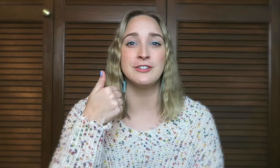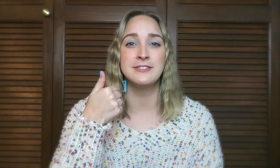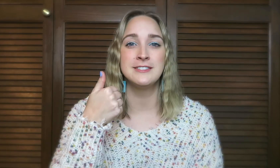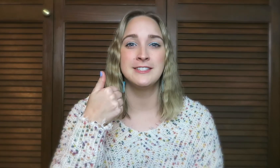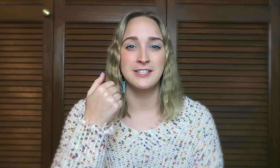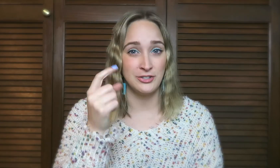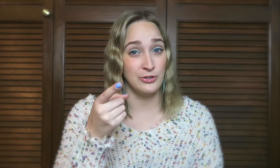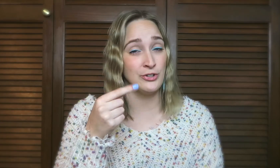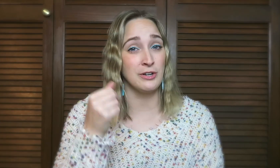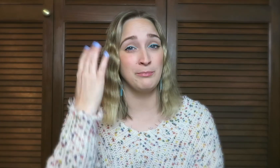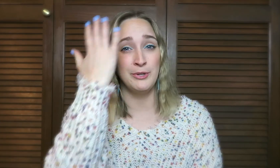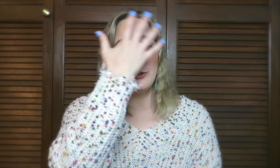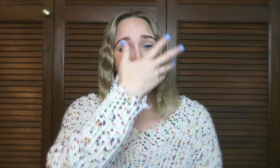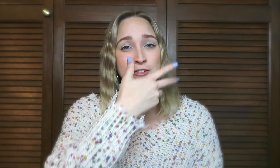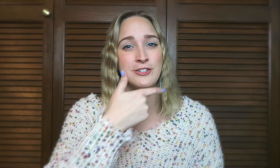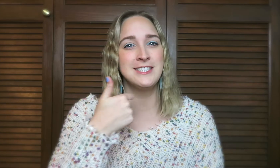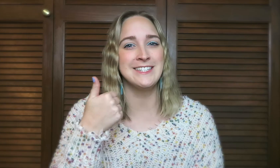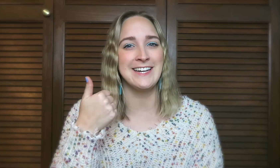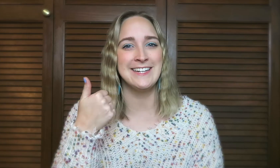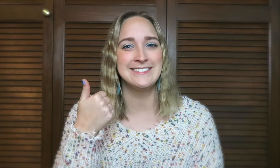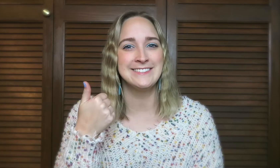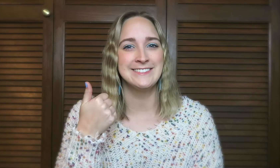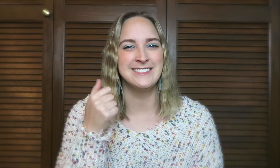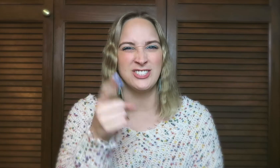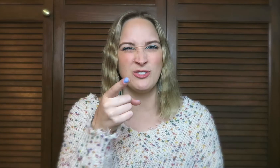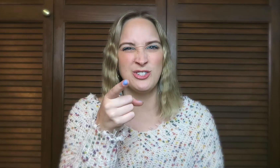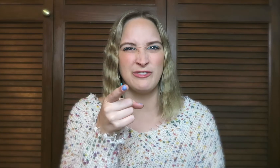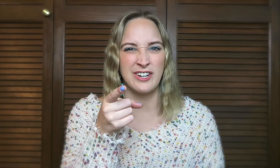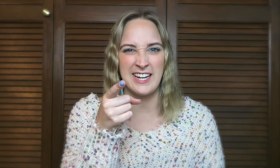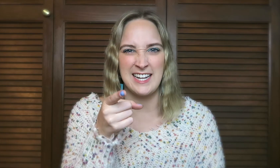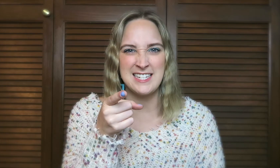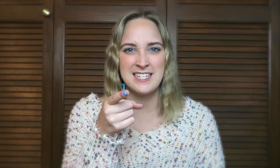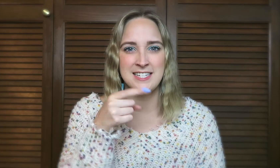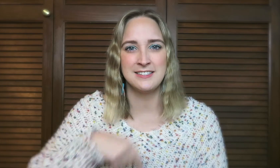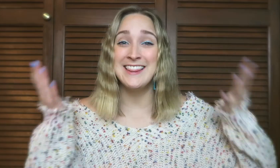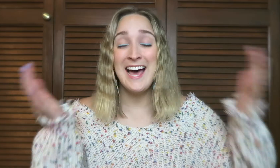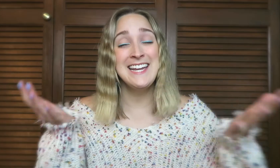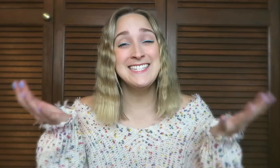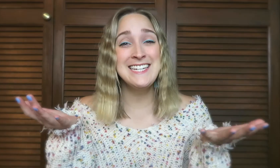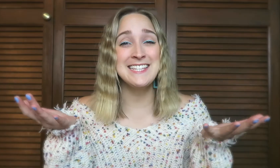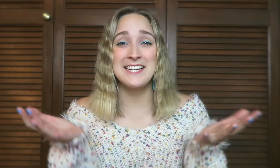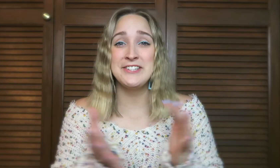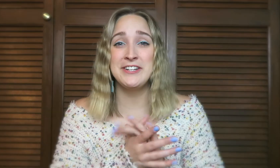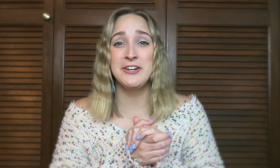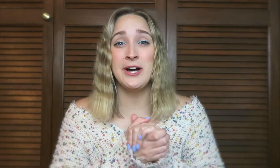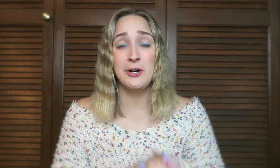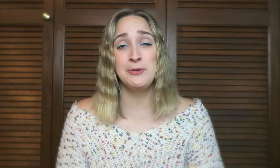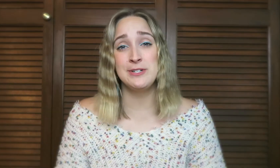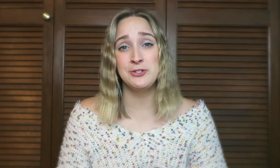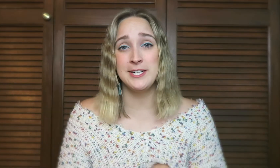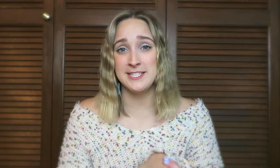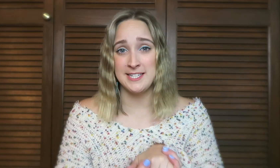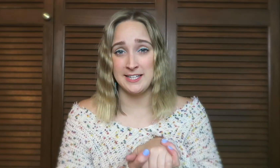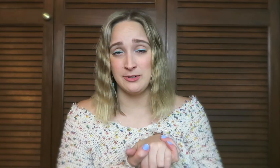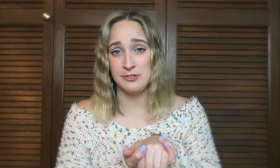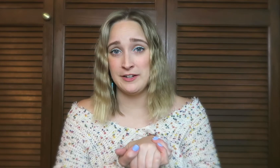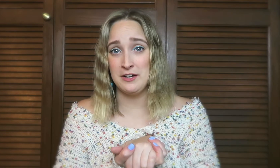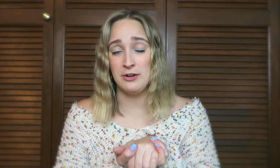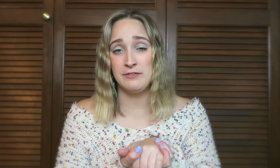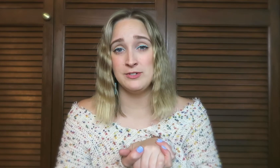Beautiful. You look beautiful today. Don't you forget it. That is it. That is the video. I hope you enjoyed the sign language video. If you